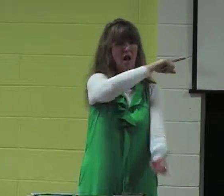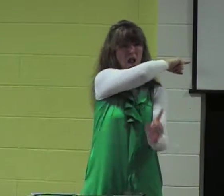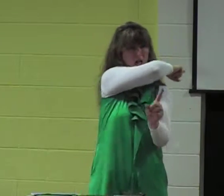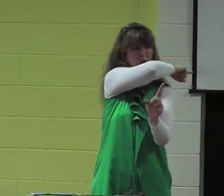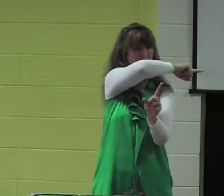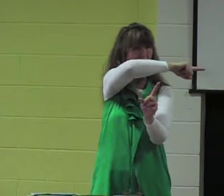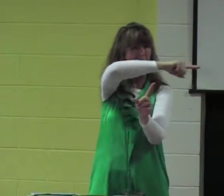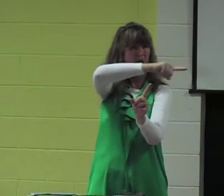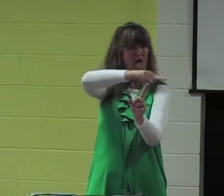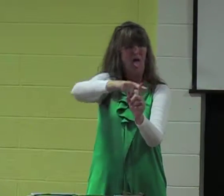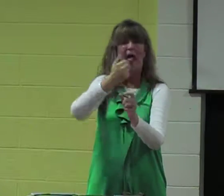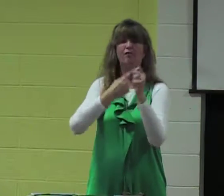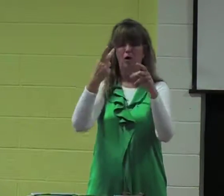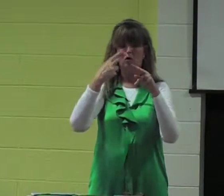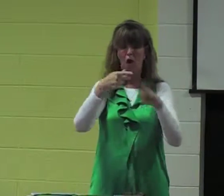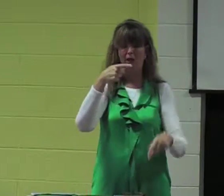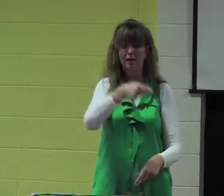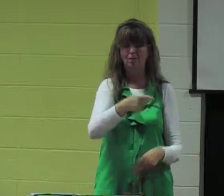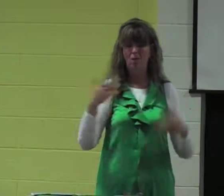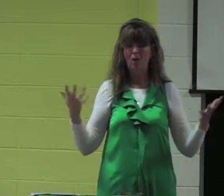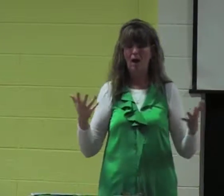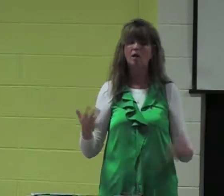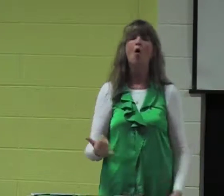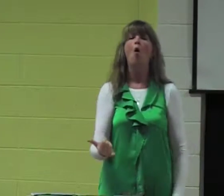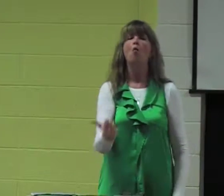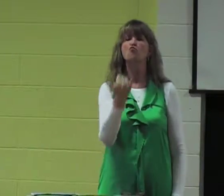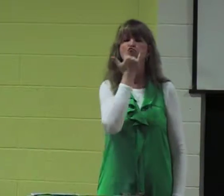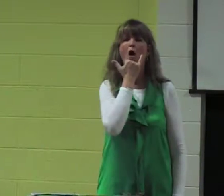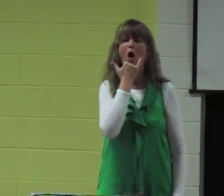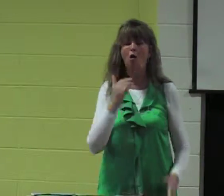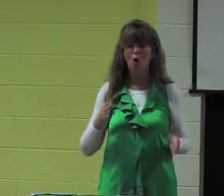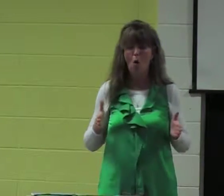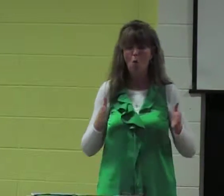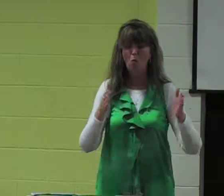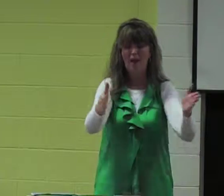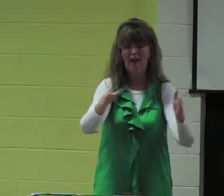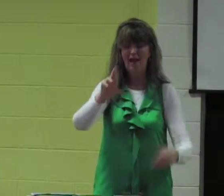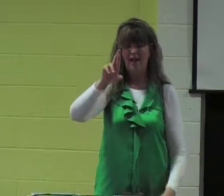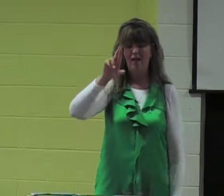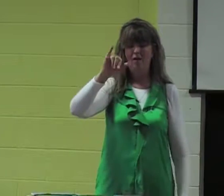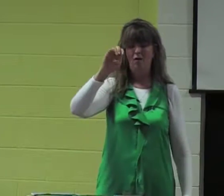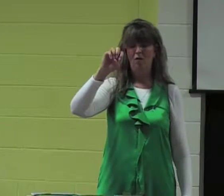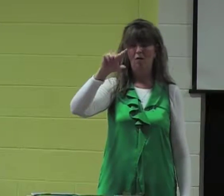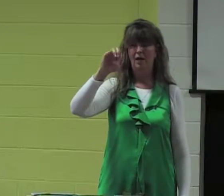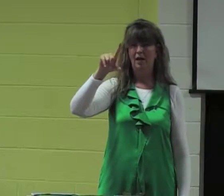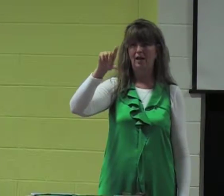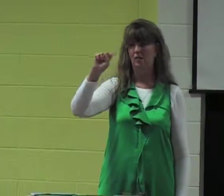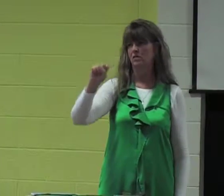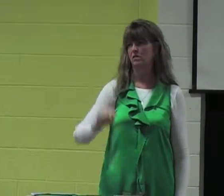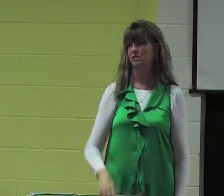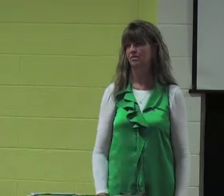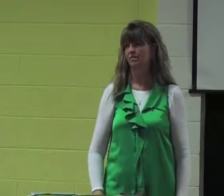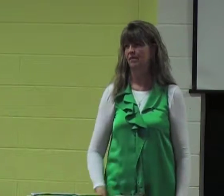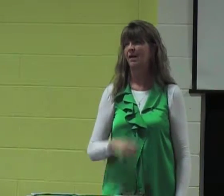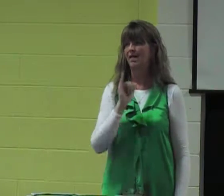died in 1993, all those years, he was called Wrong Way Regals.